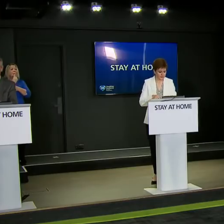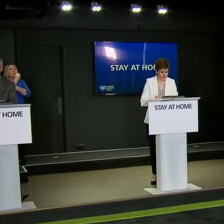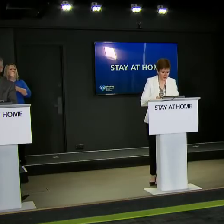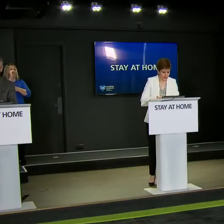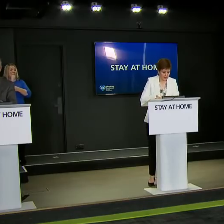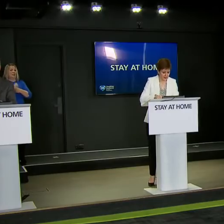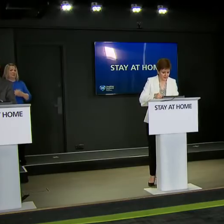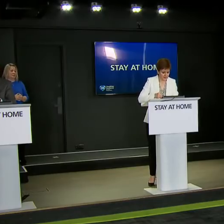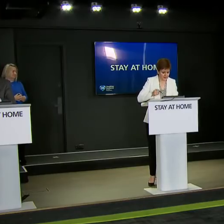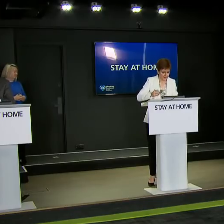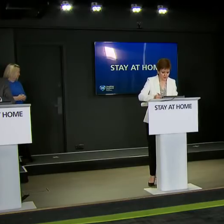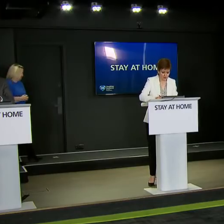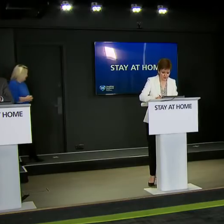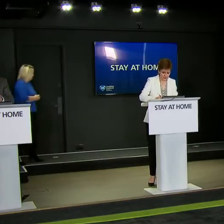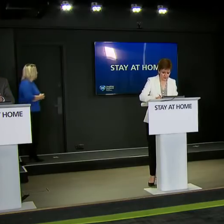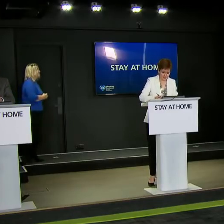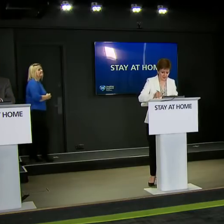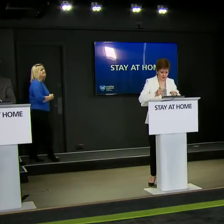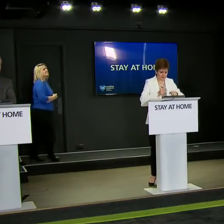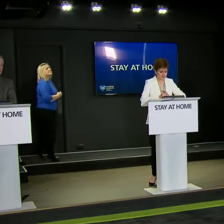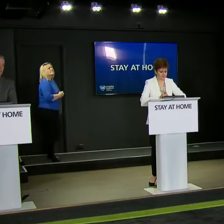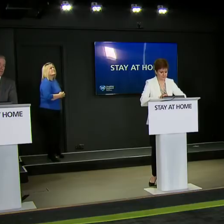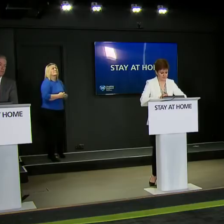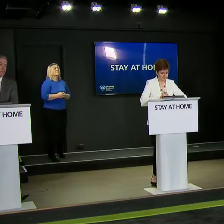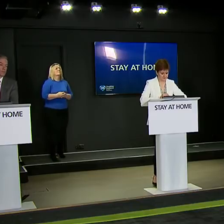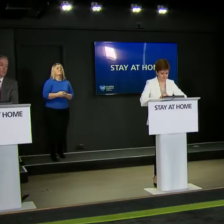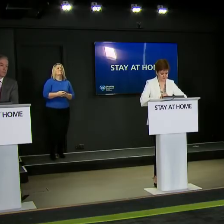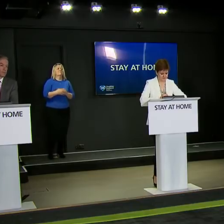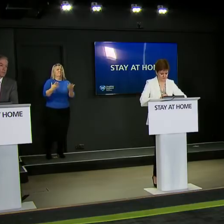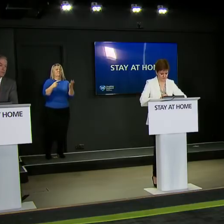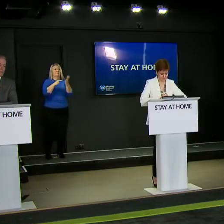Johnson from The Telegraph